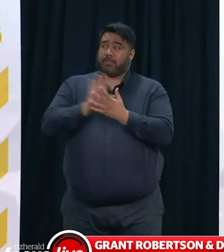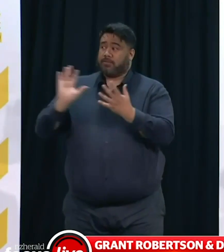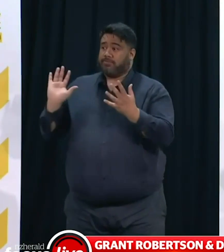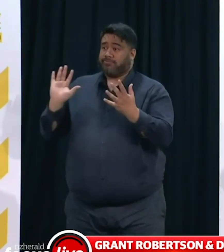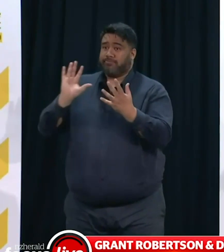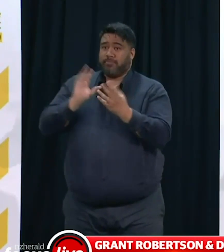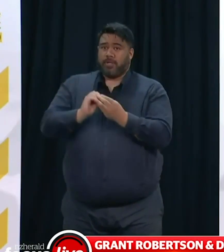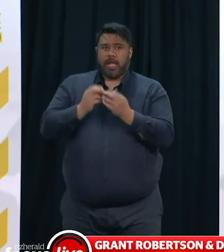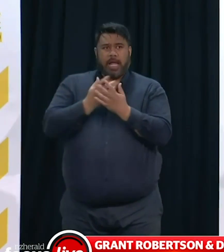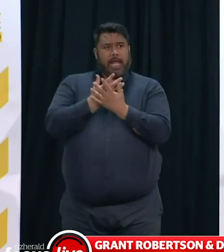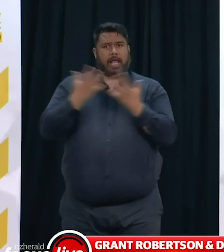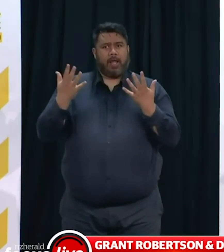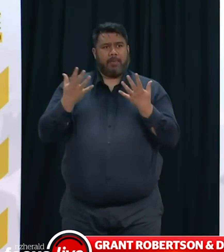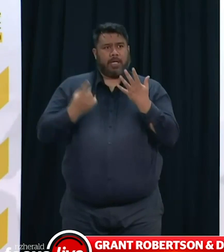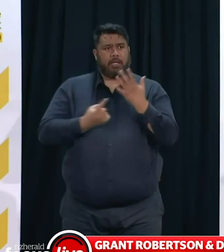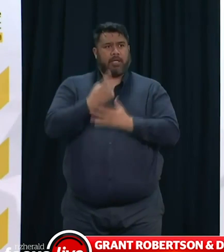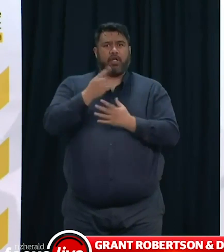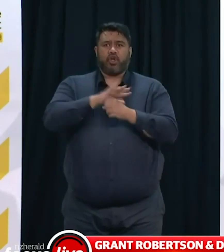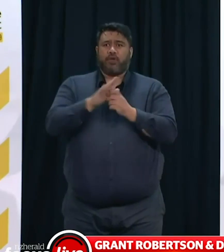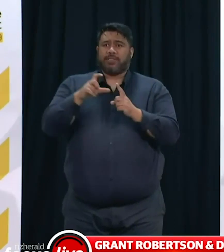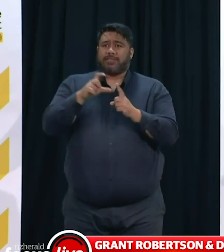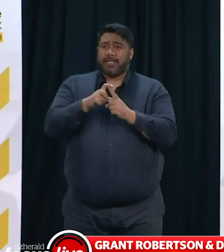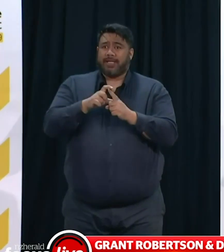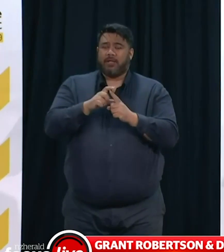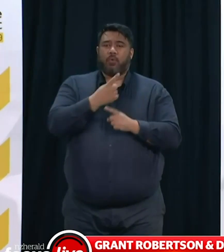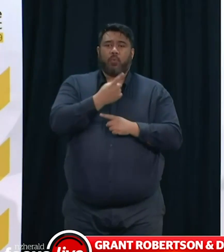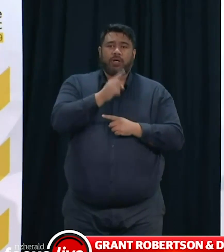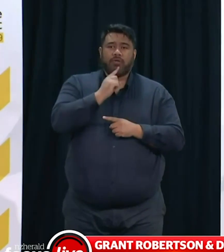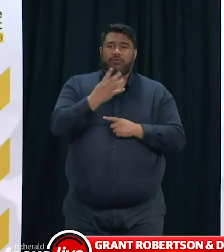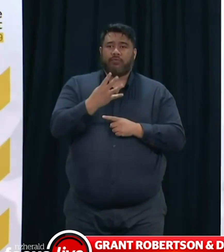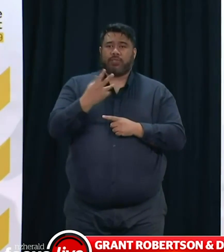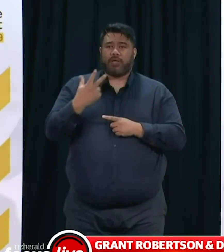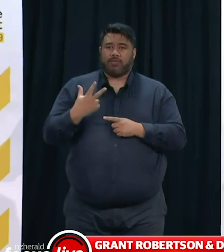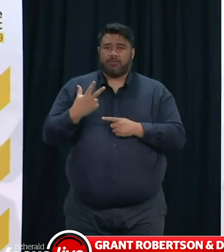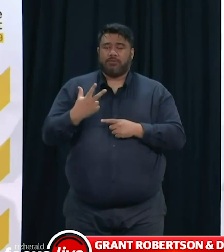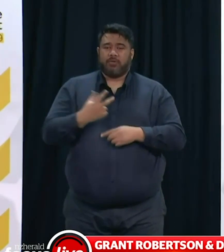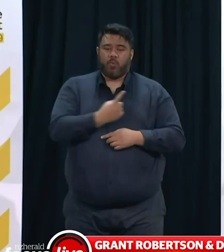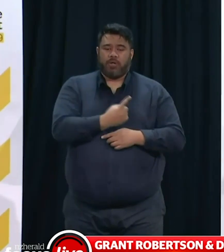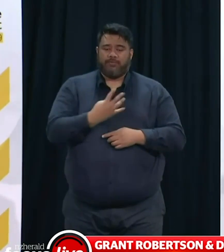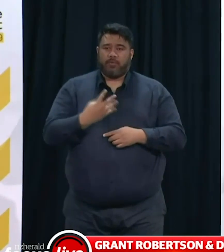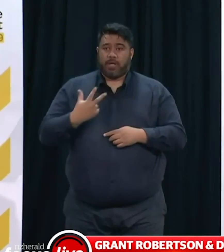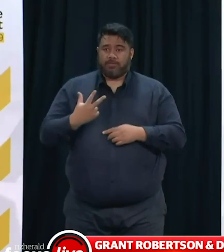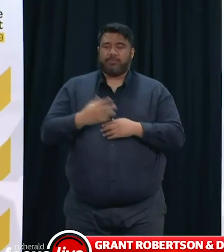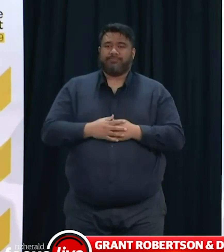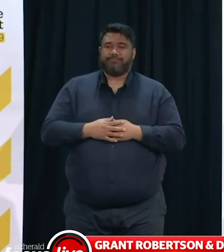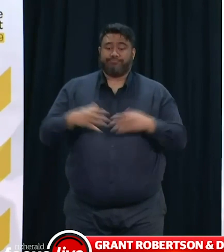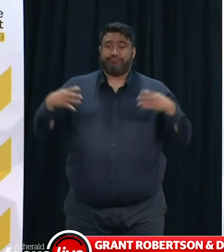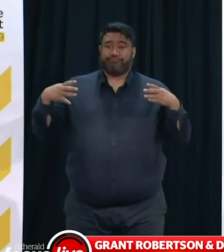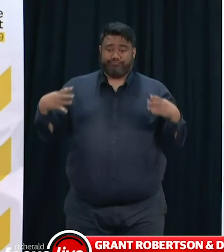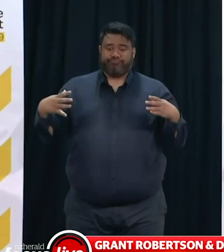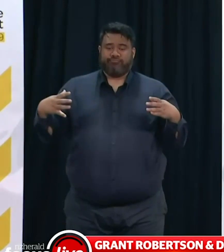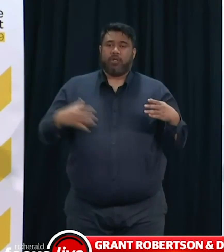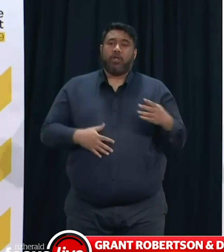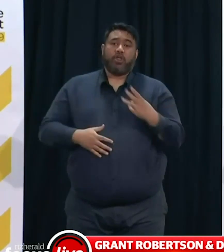associated with the Auckland community outbreak is 148. Of those cases, 38 are in